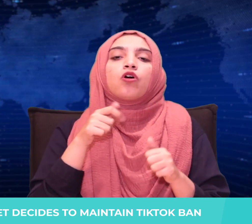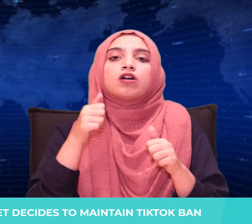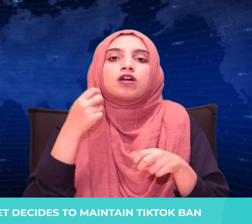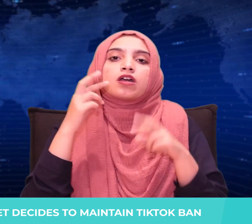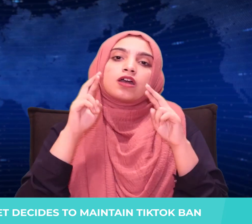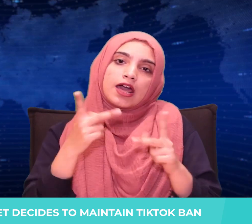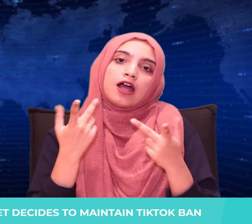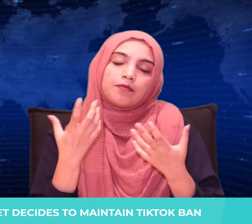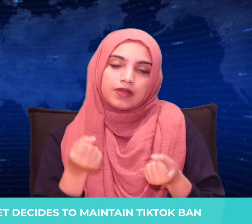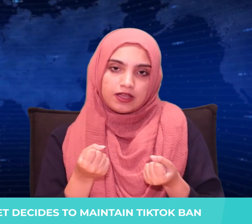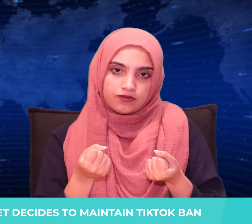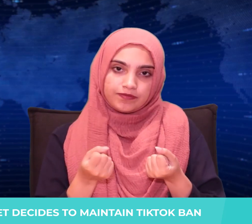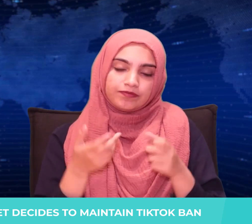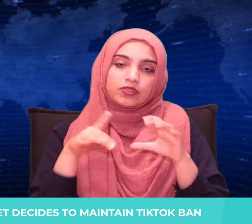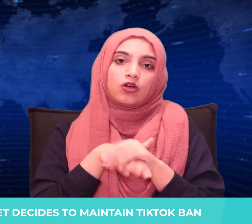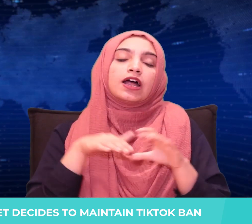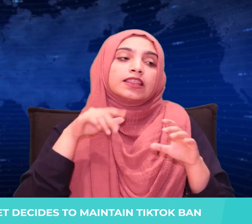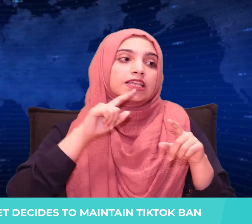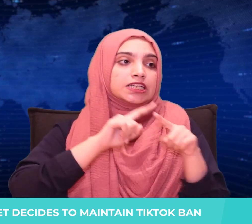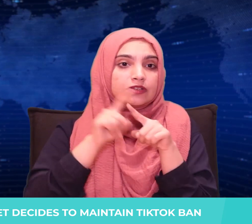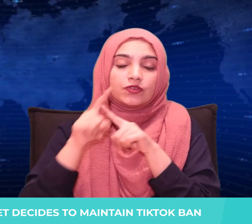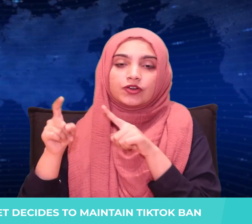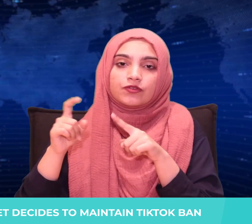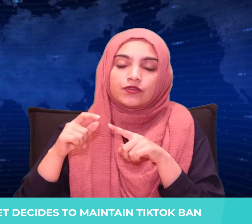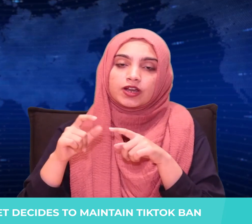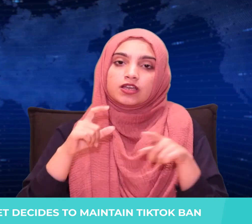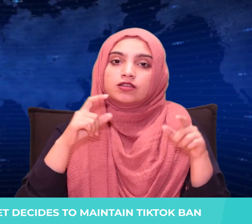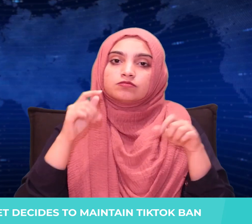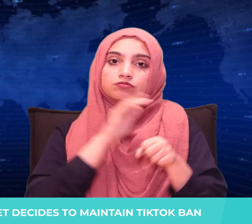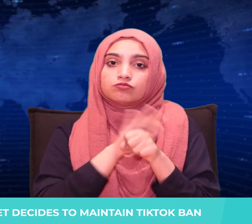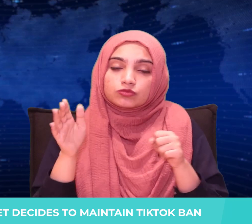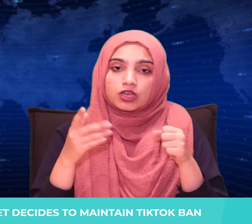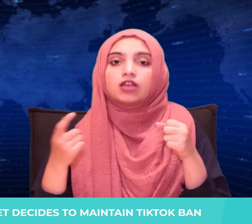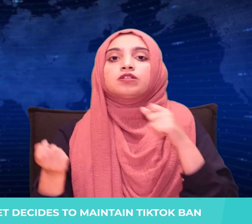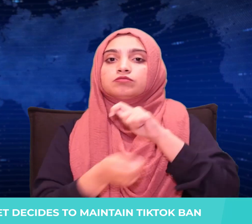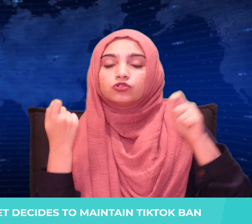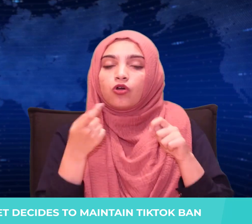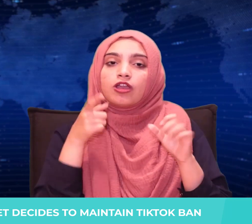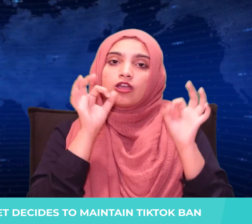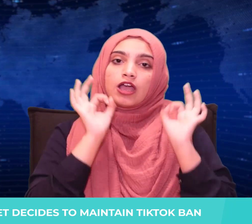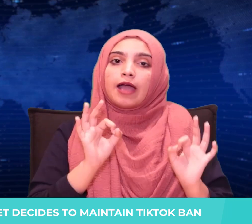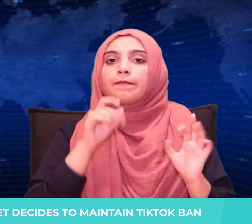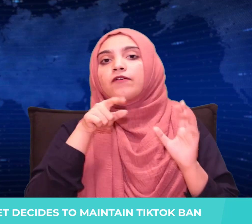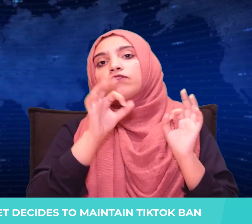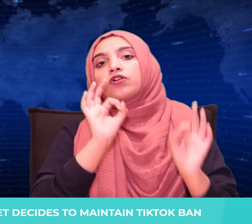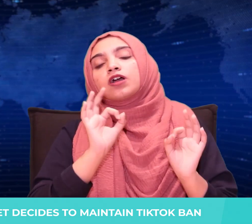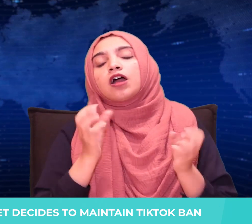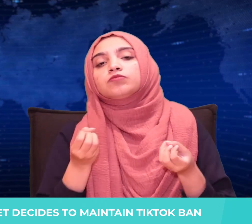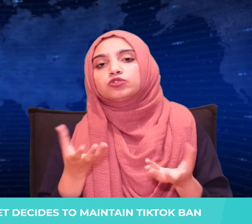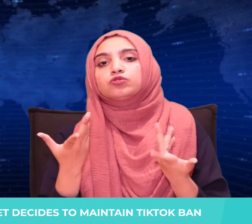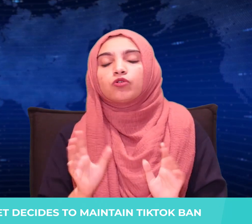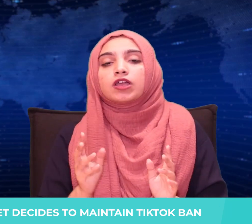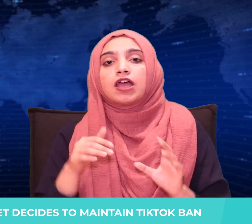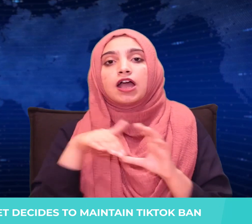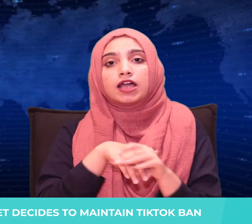such as bribery, intimidation, and exploitation to run a criminal organization causing